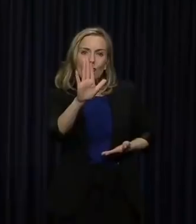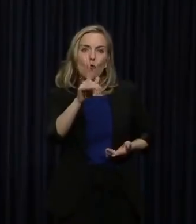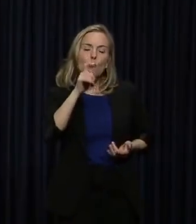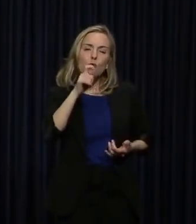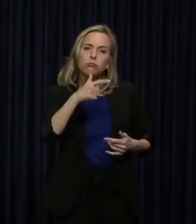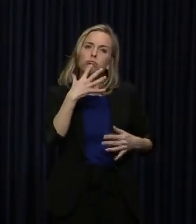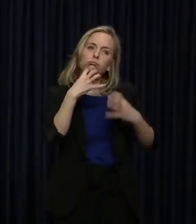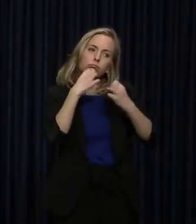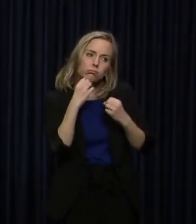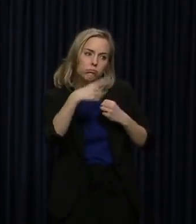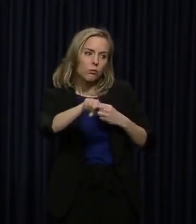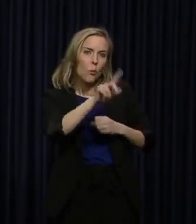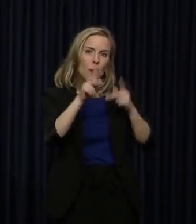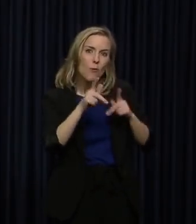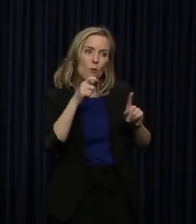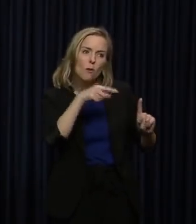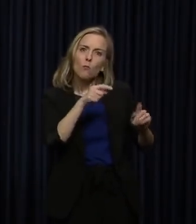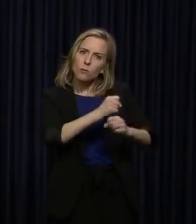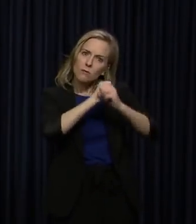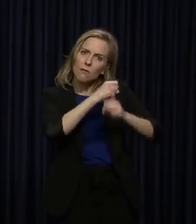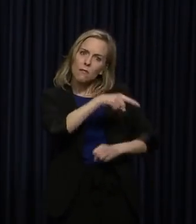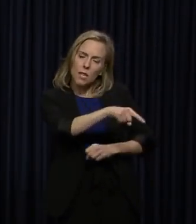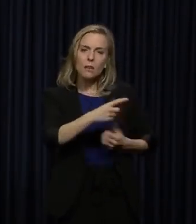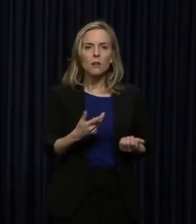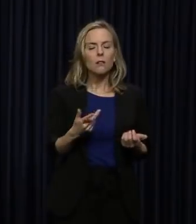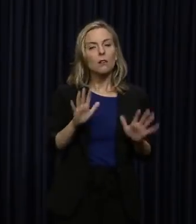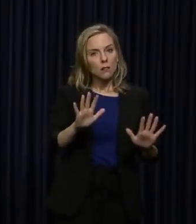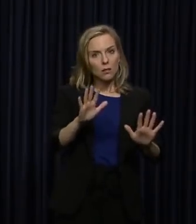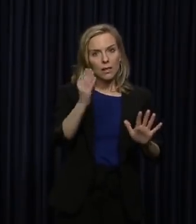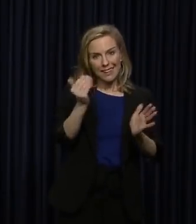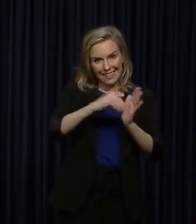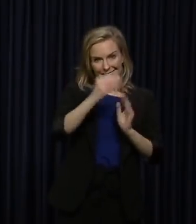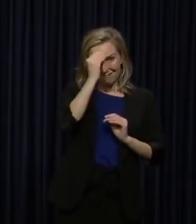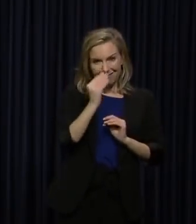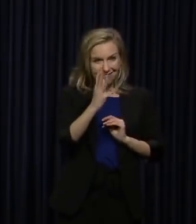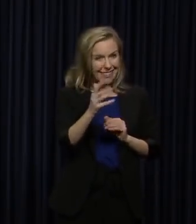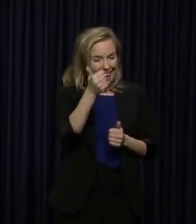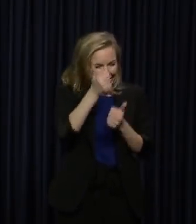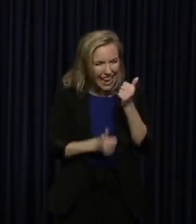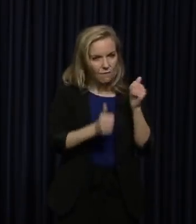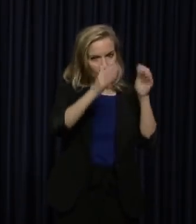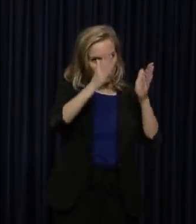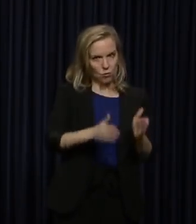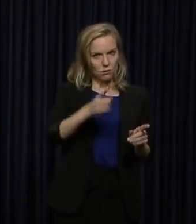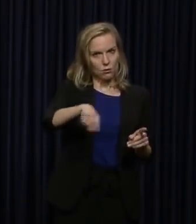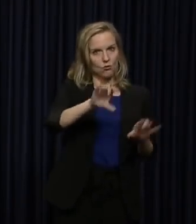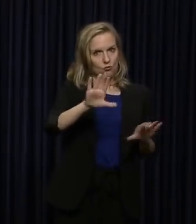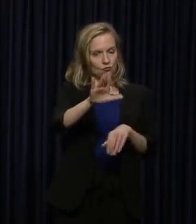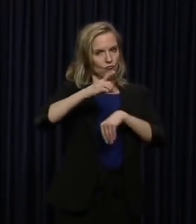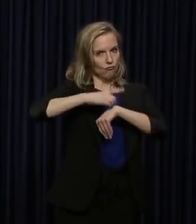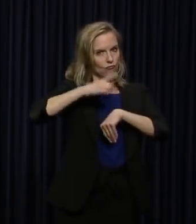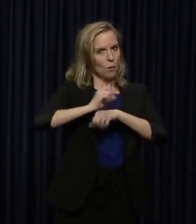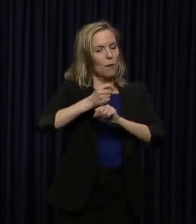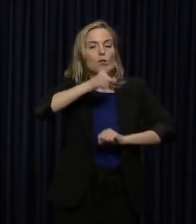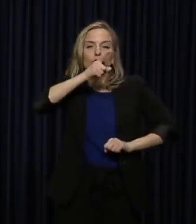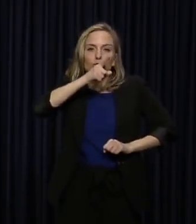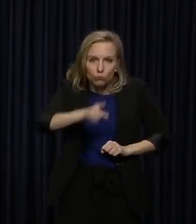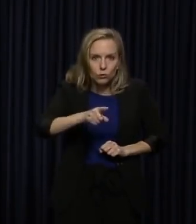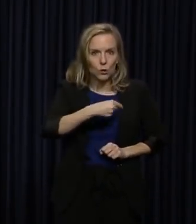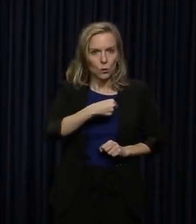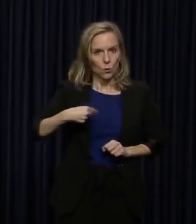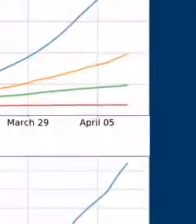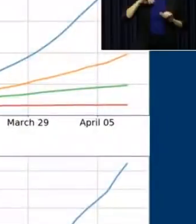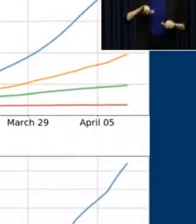loved one that may need them. So, again, we're asking each and every person to do their duty to make sure